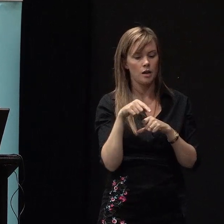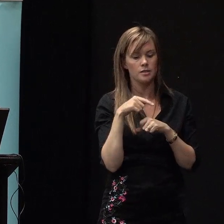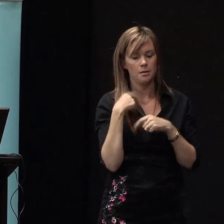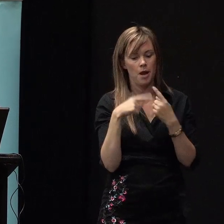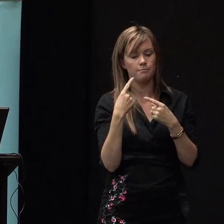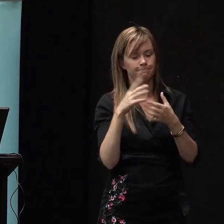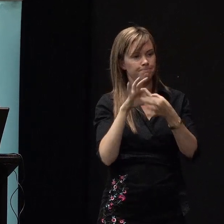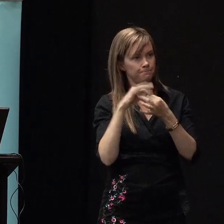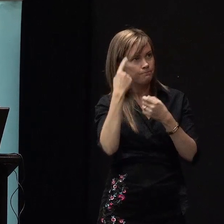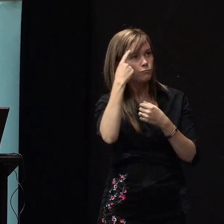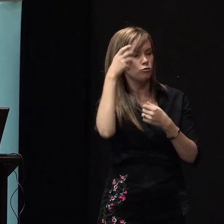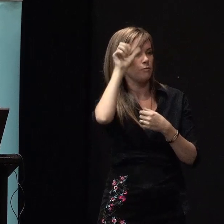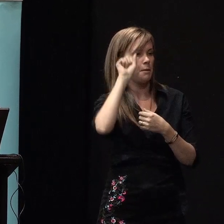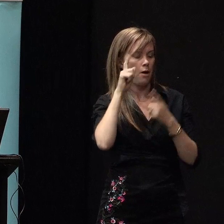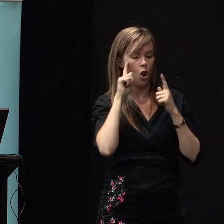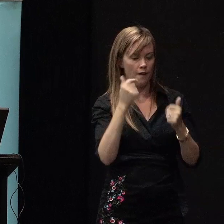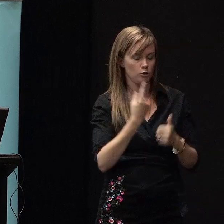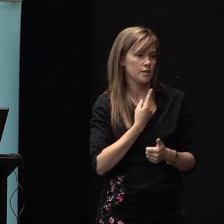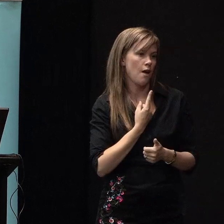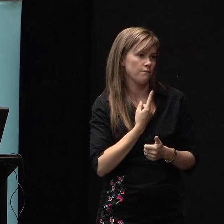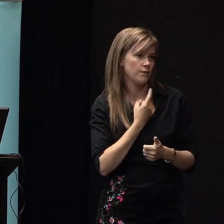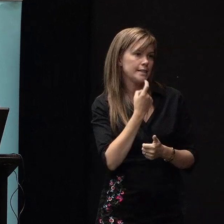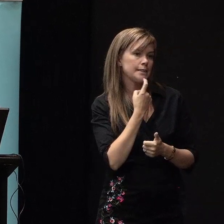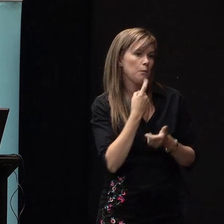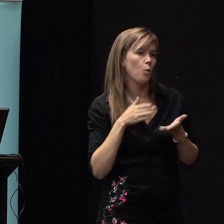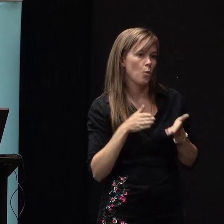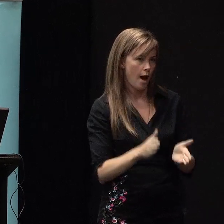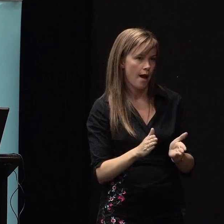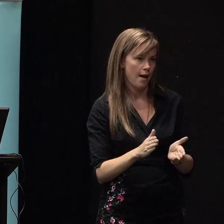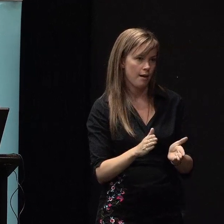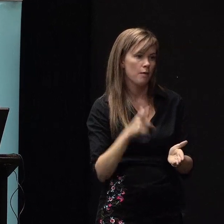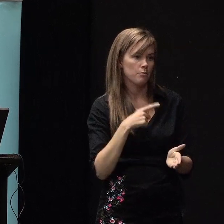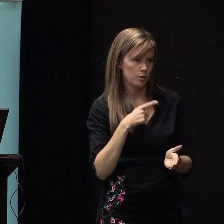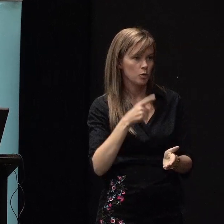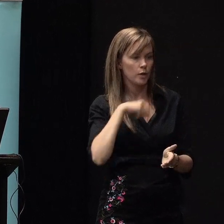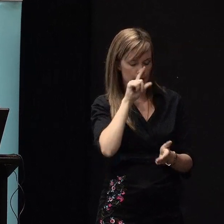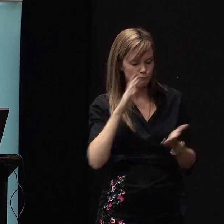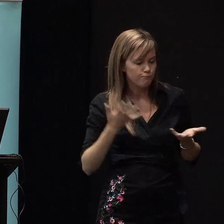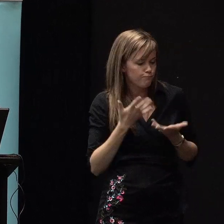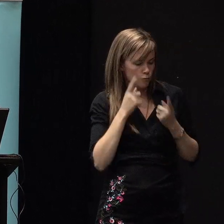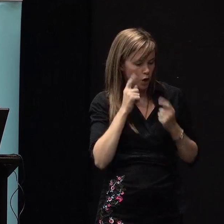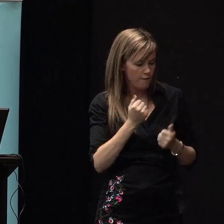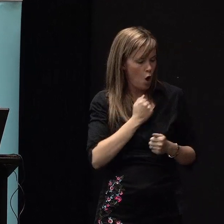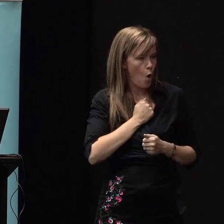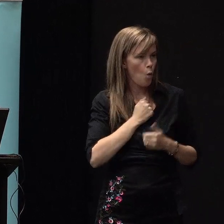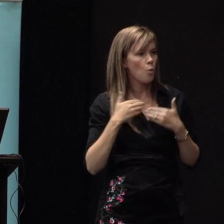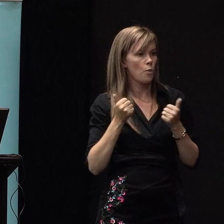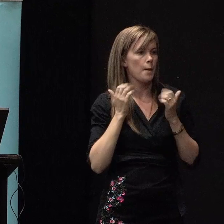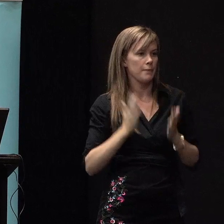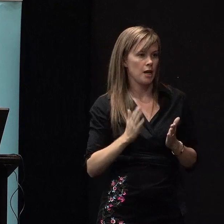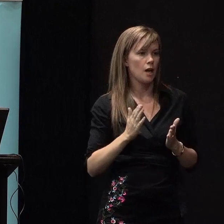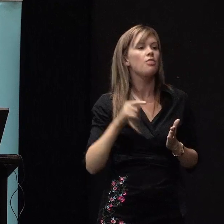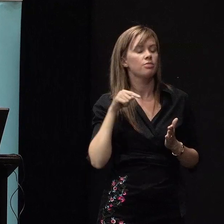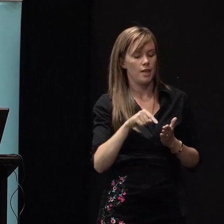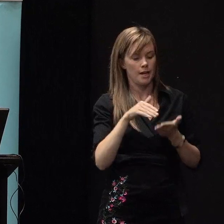after ourselves in very simple ways because we can nurture our own well-being and that's what's going to get us through.